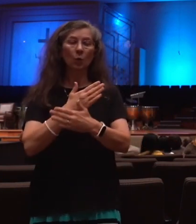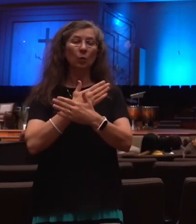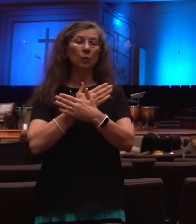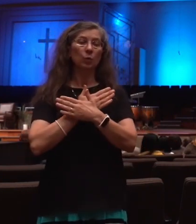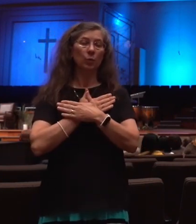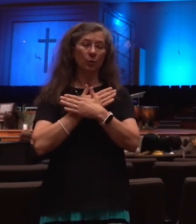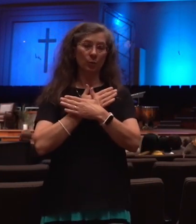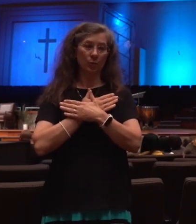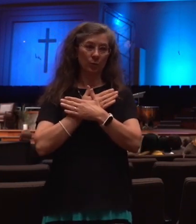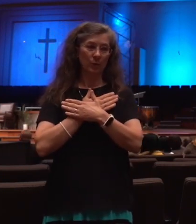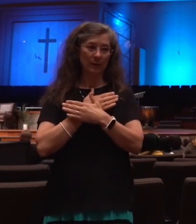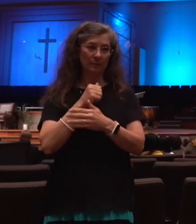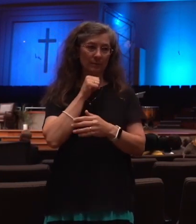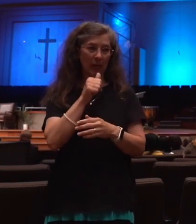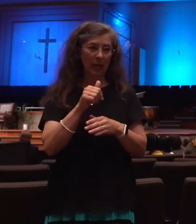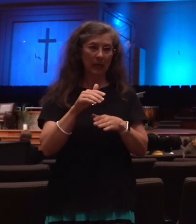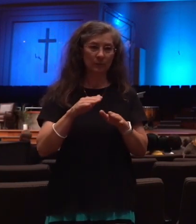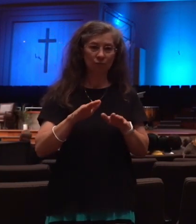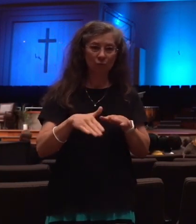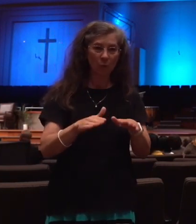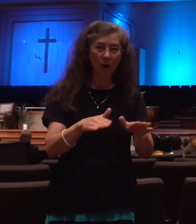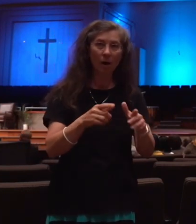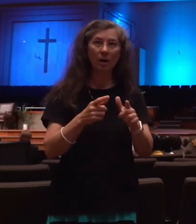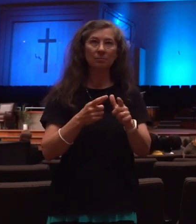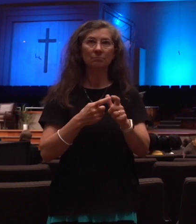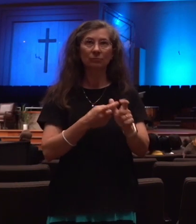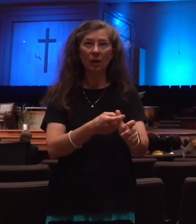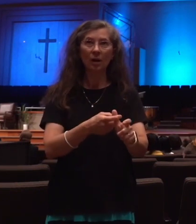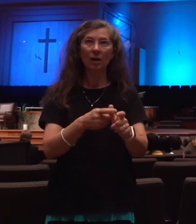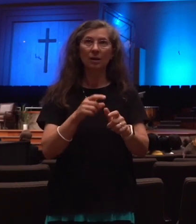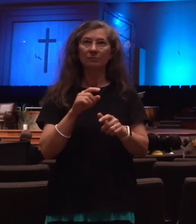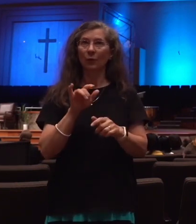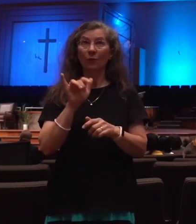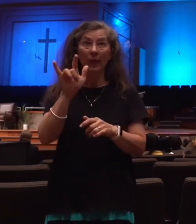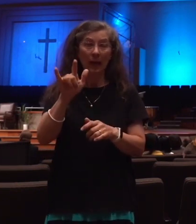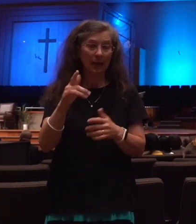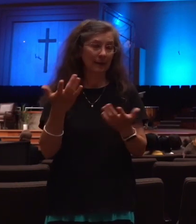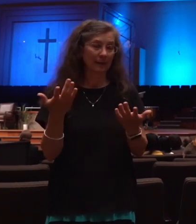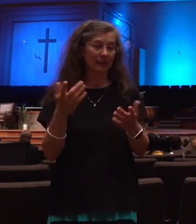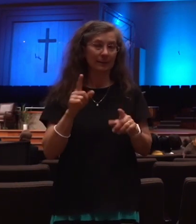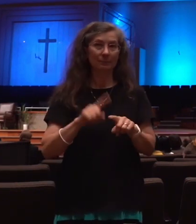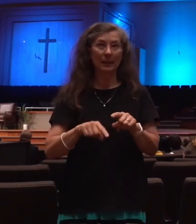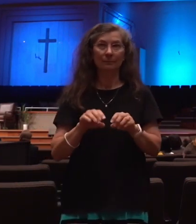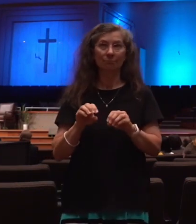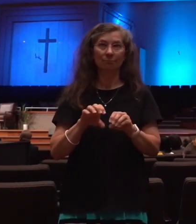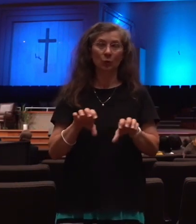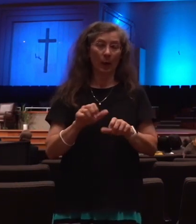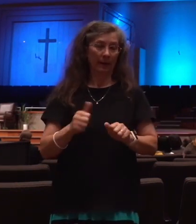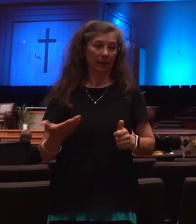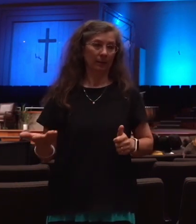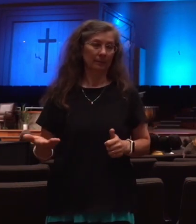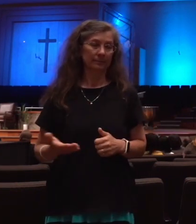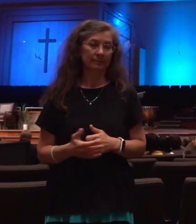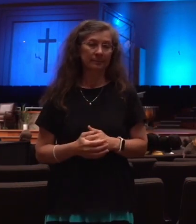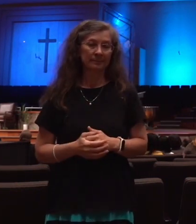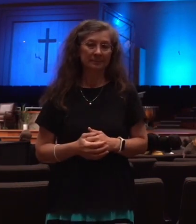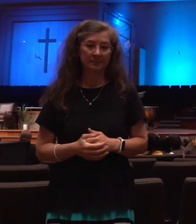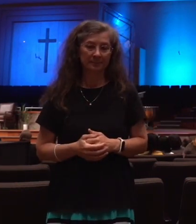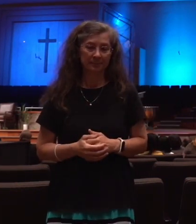transportation. There's no flights in and out of Israel. You can't get anywhere. So that's the